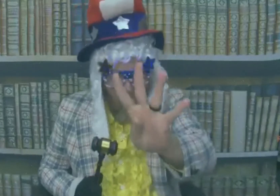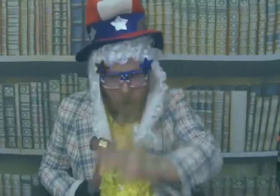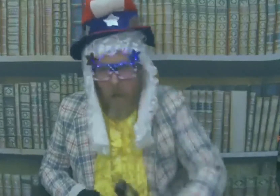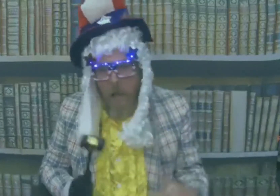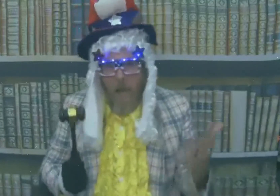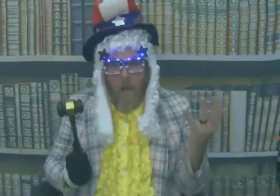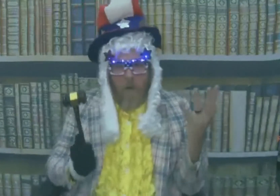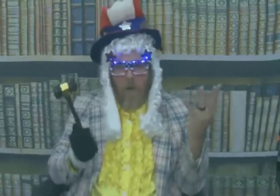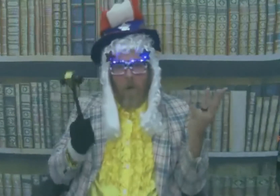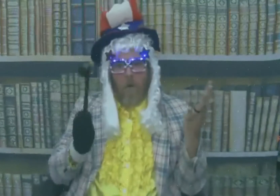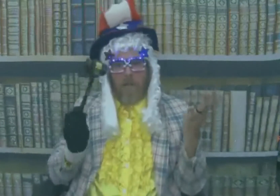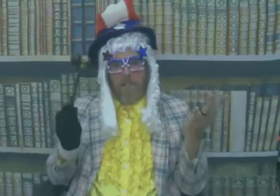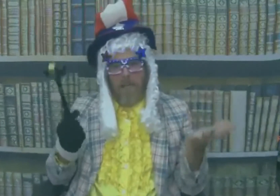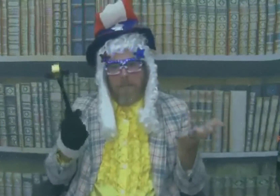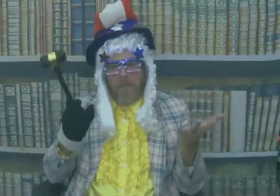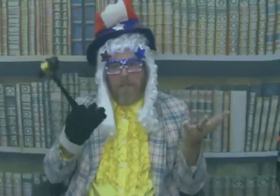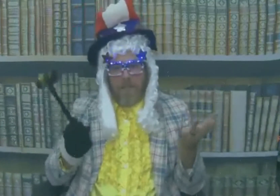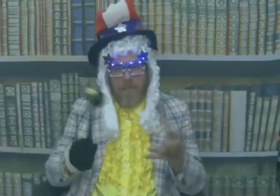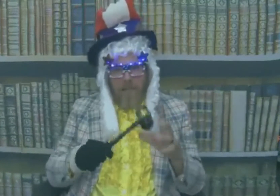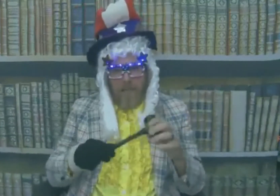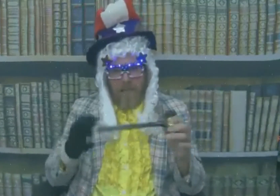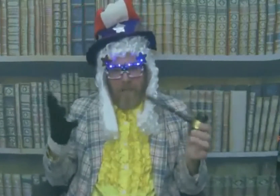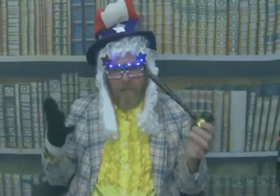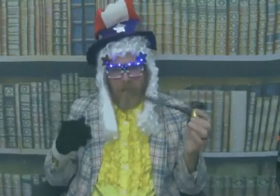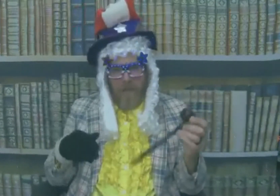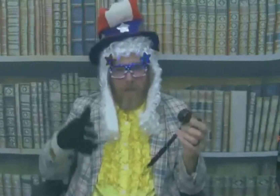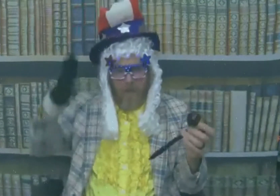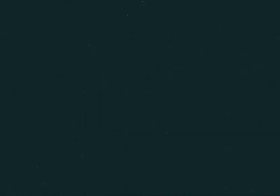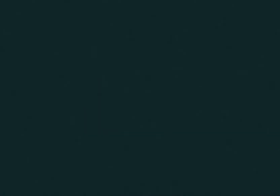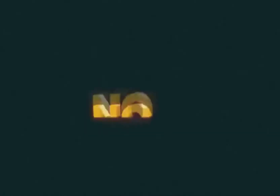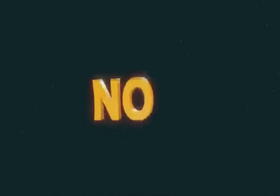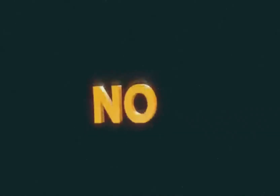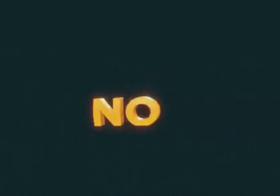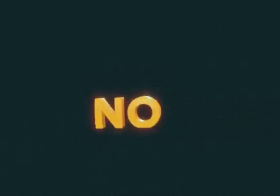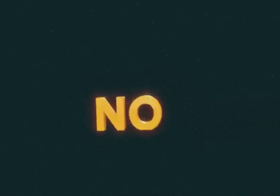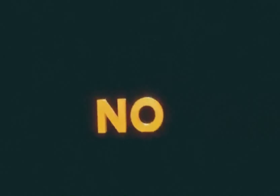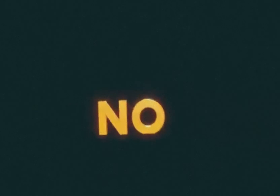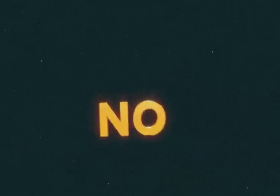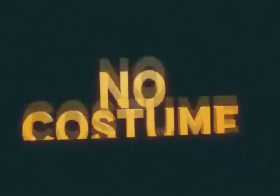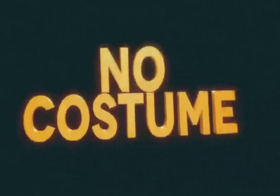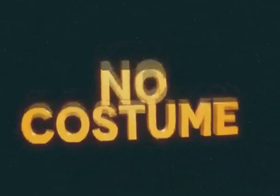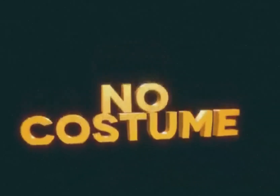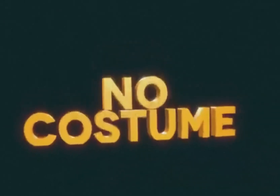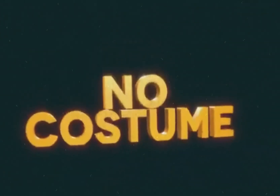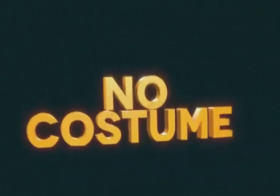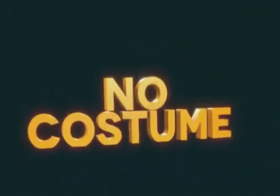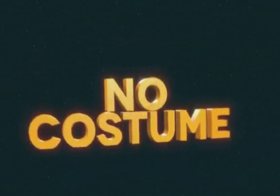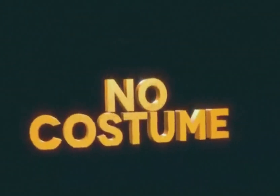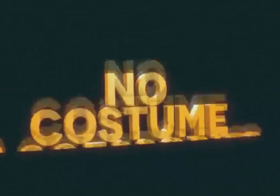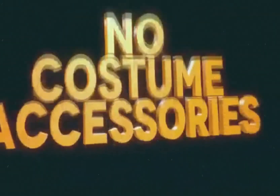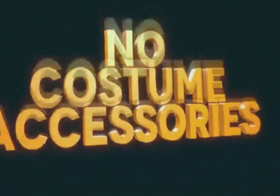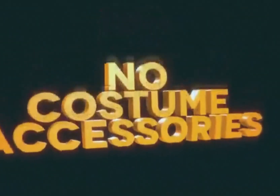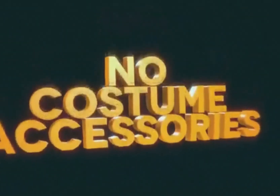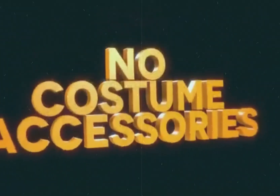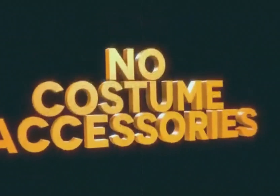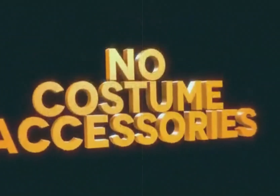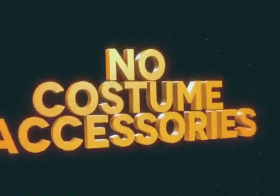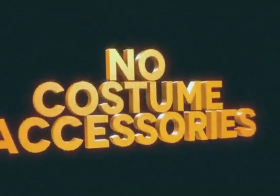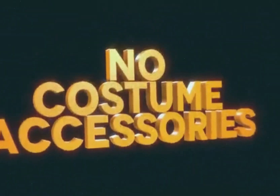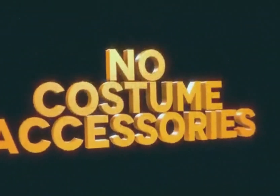no accessories anything that you're carrying around or that could fall off of your head or whatever that means anything